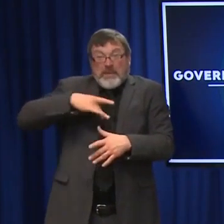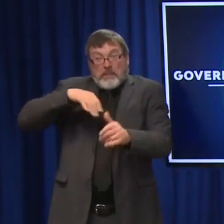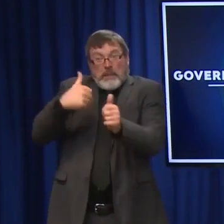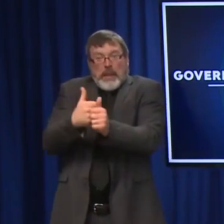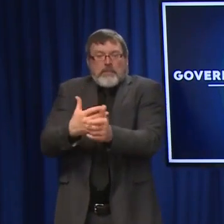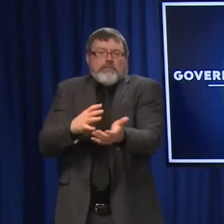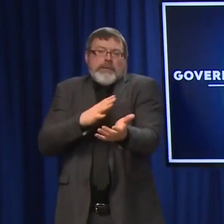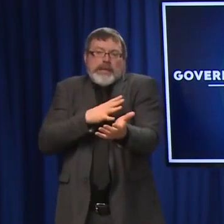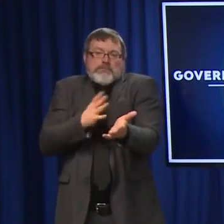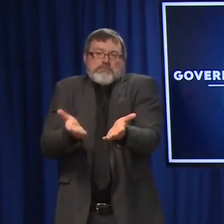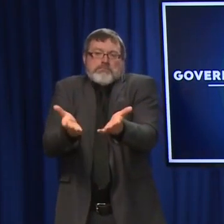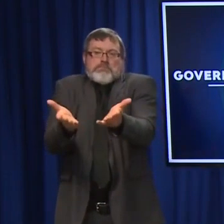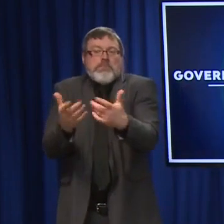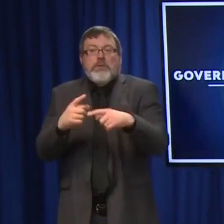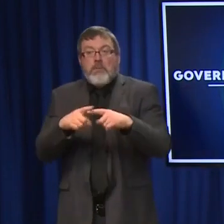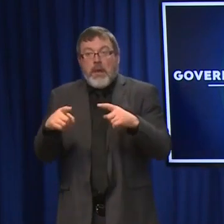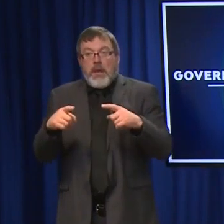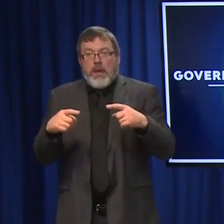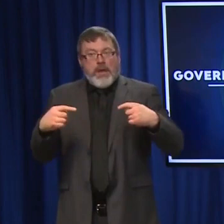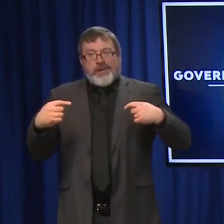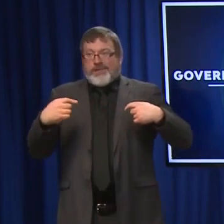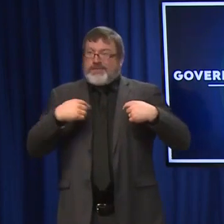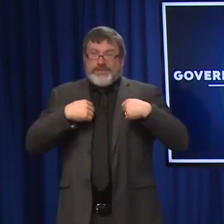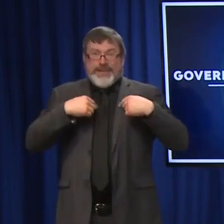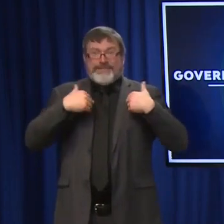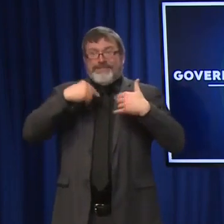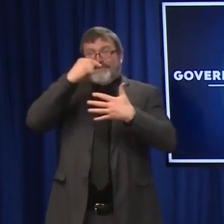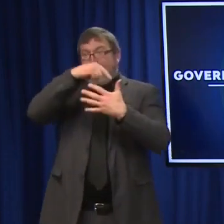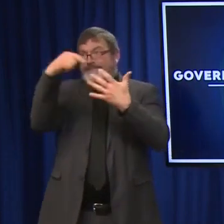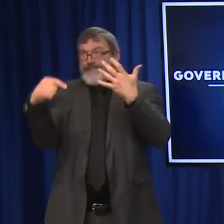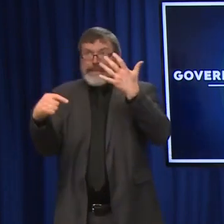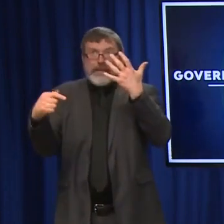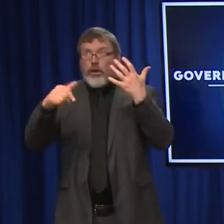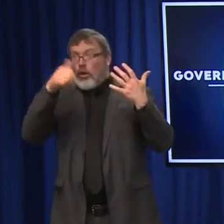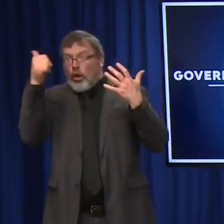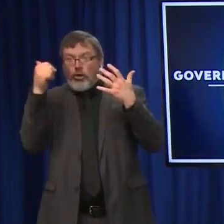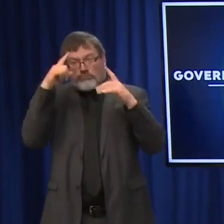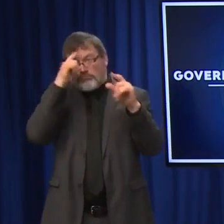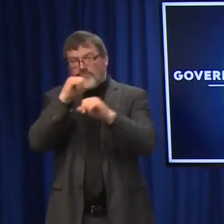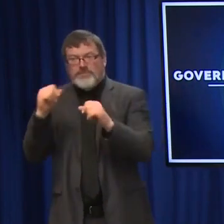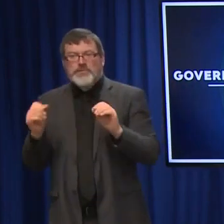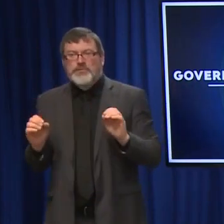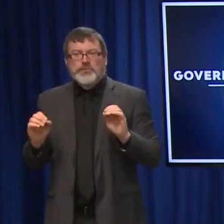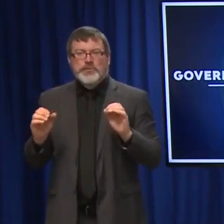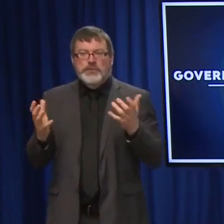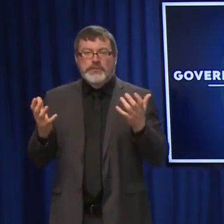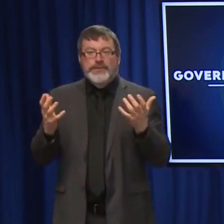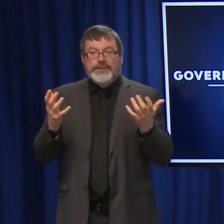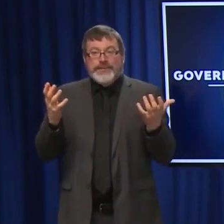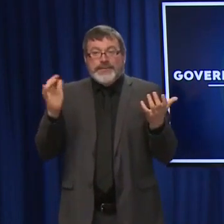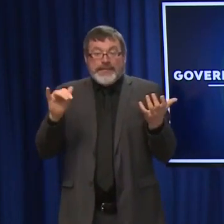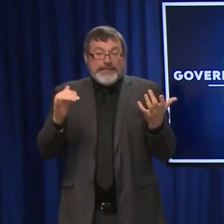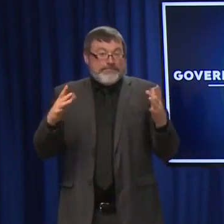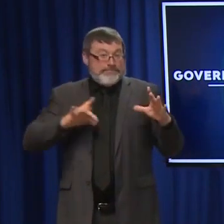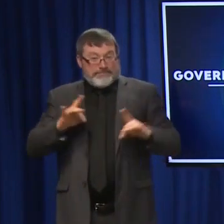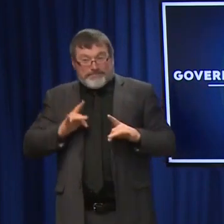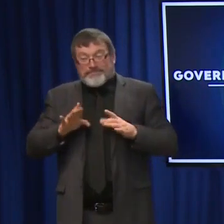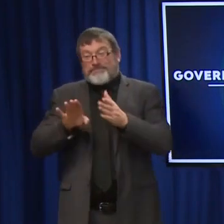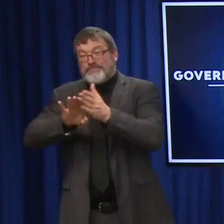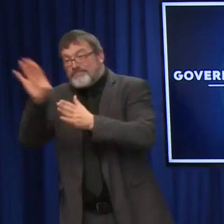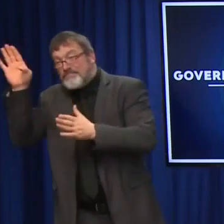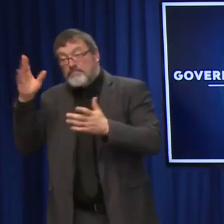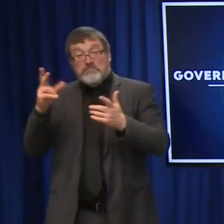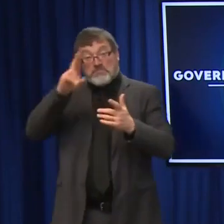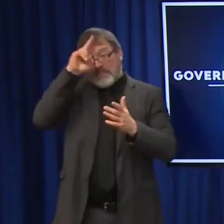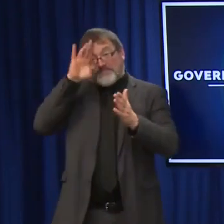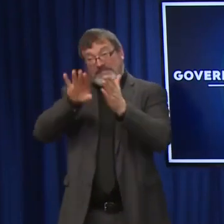not out of the woods on this thing at all. You know, we've seen our case numbers and our hospitalizations seem to have... You know, maybe they're peaking, maybe they're not. Who knows? But I think a